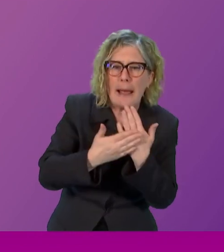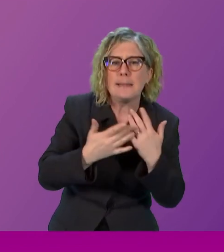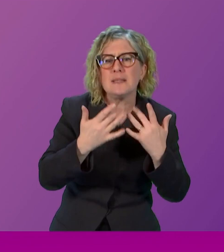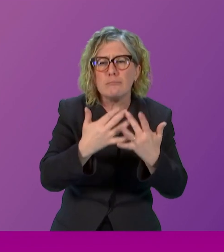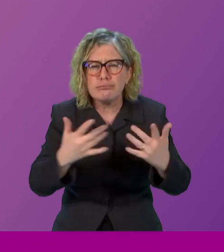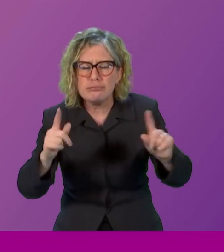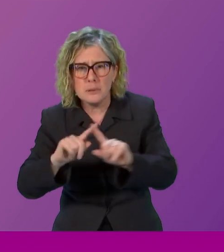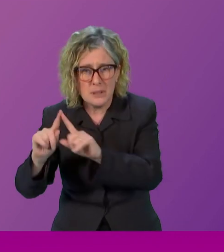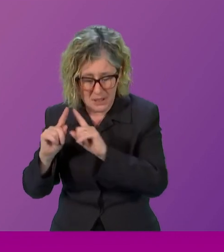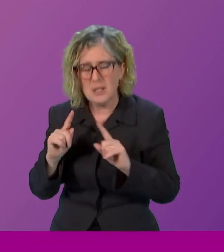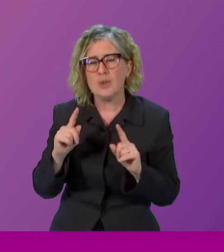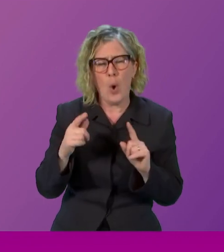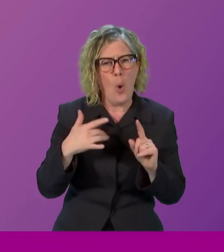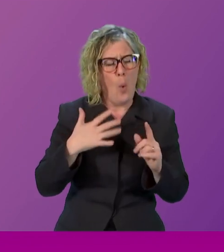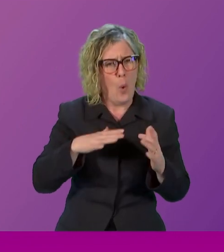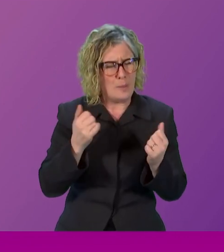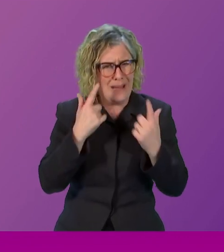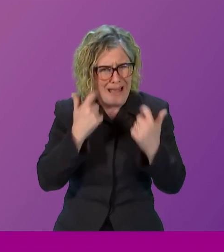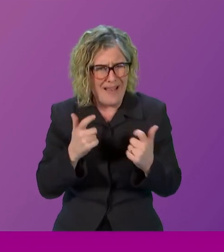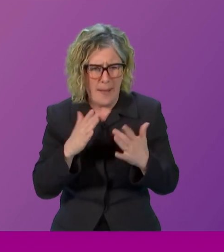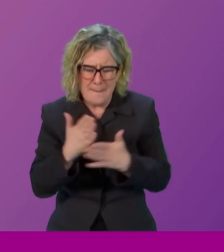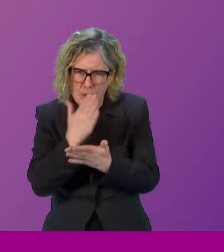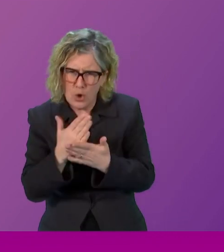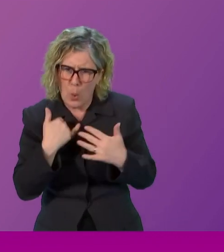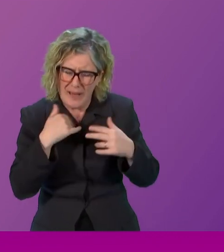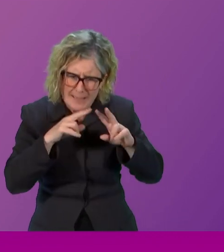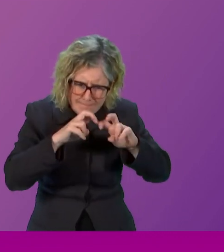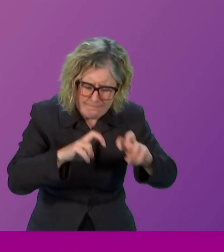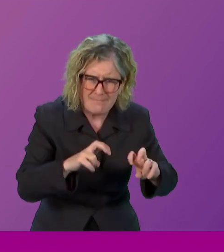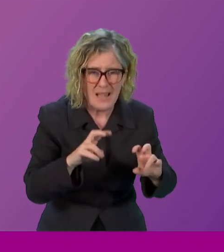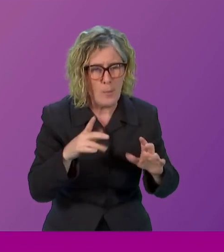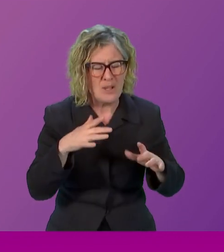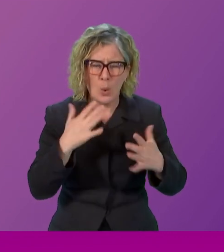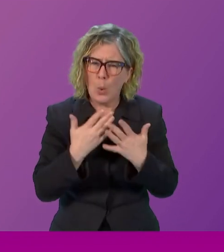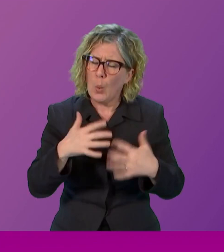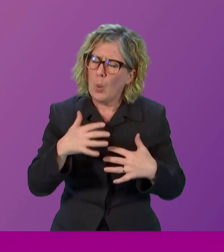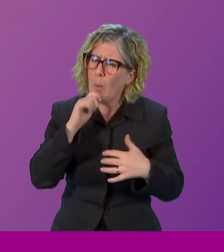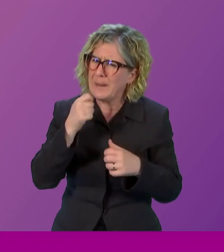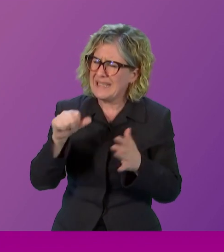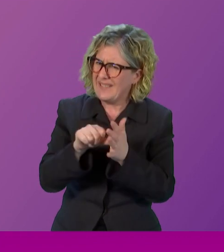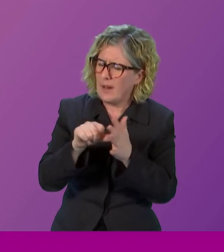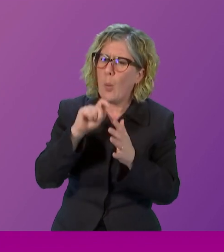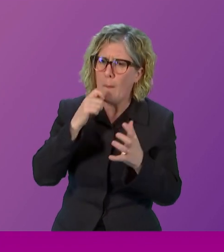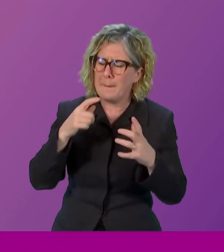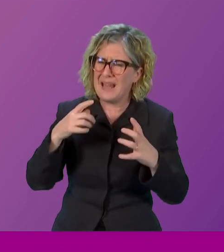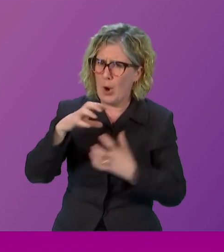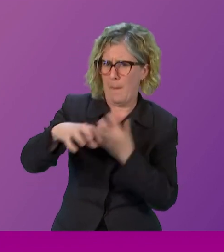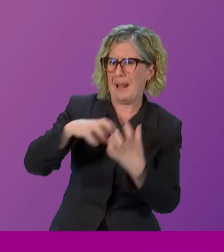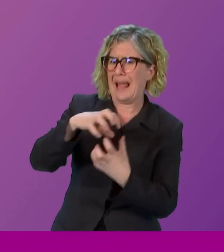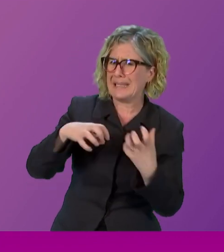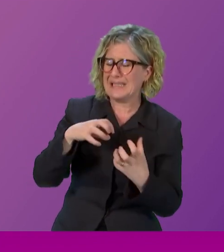those very difficult and complex issues that are going to arise in this. But whilst legislation can